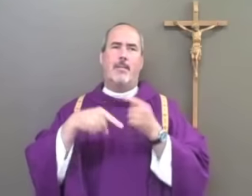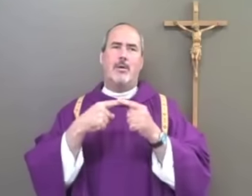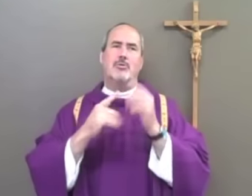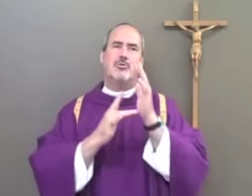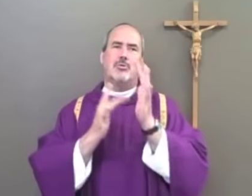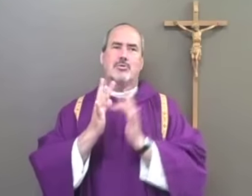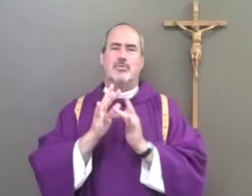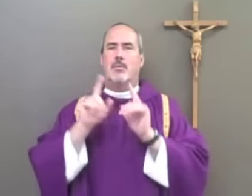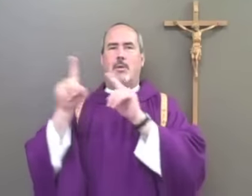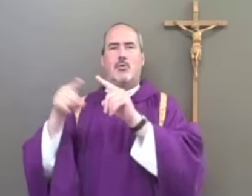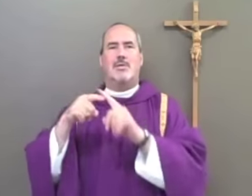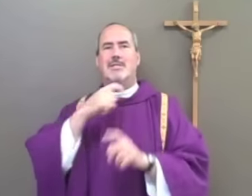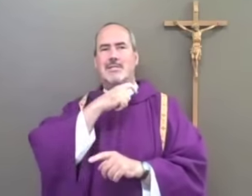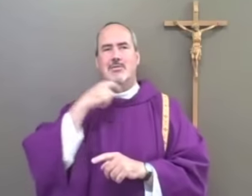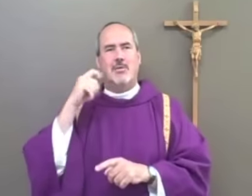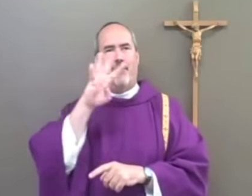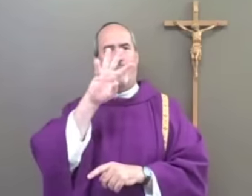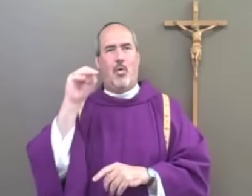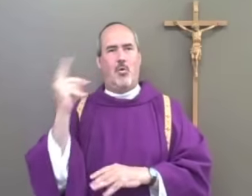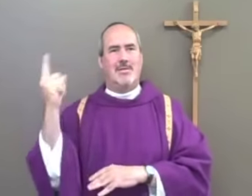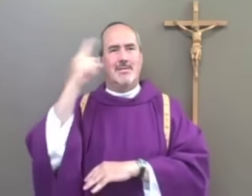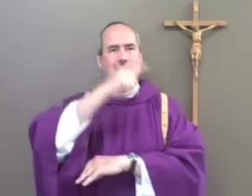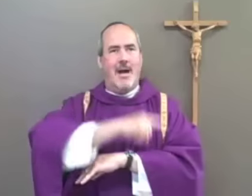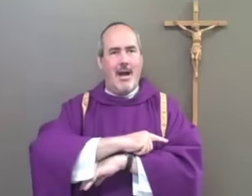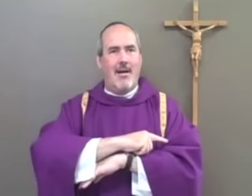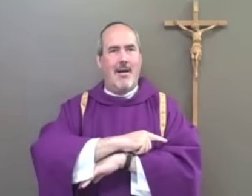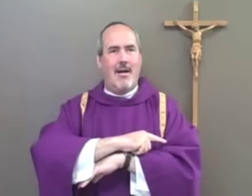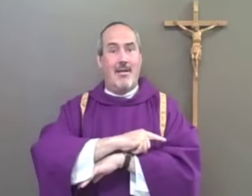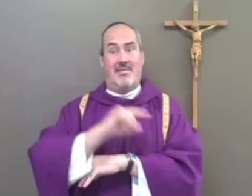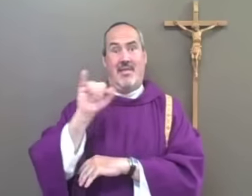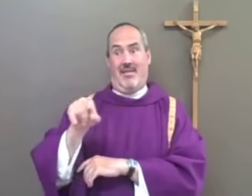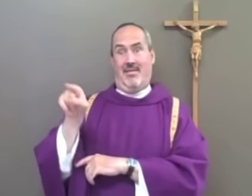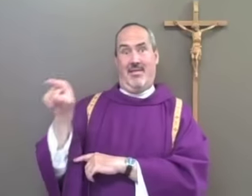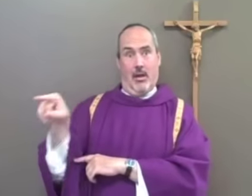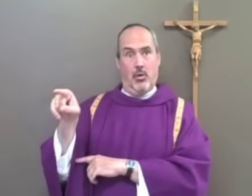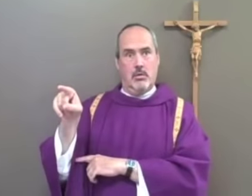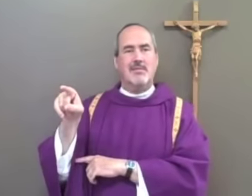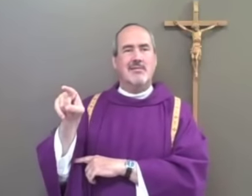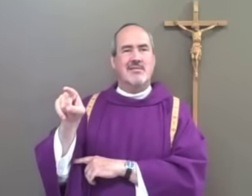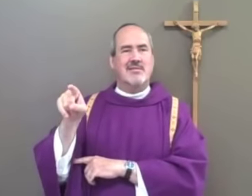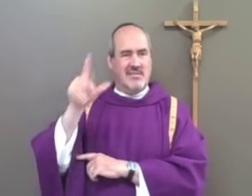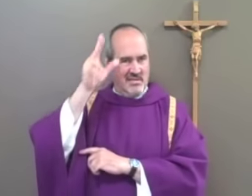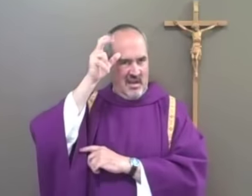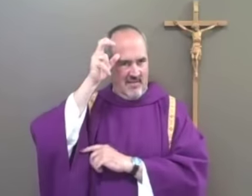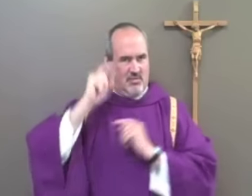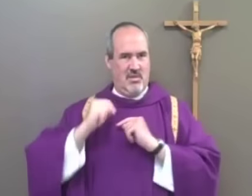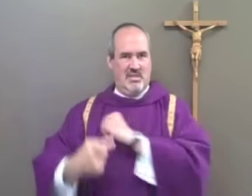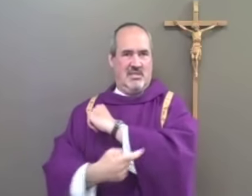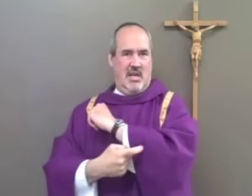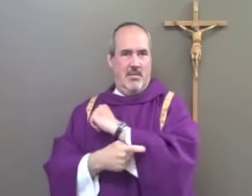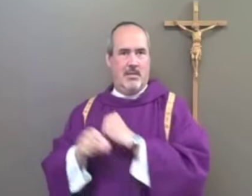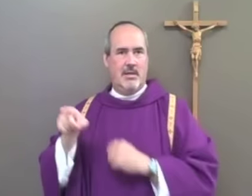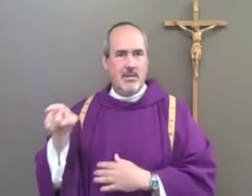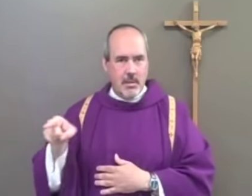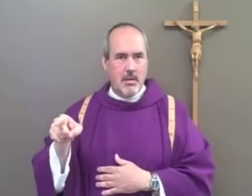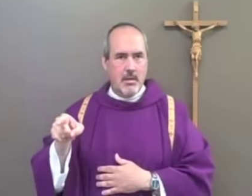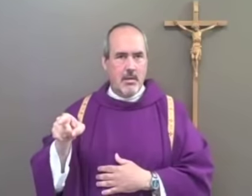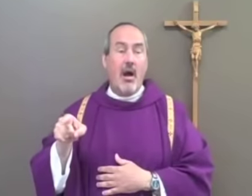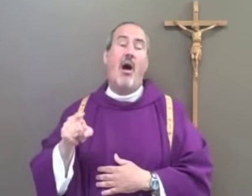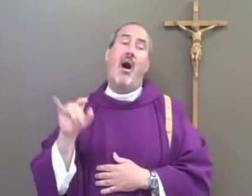Today, the Gospel speaks of when Jesus went into the desert for forty days. The devil tried to